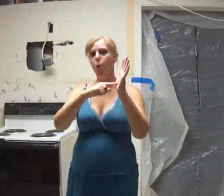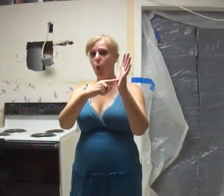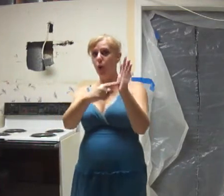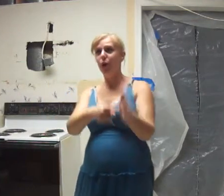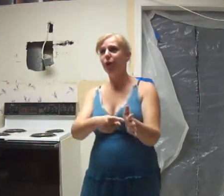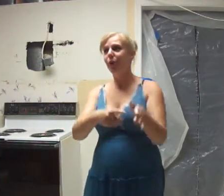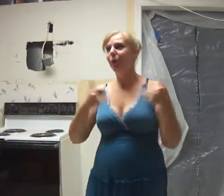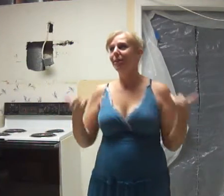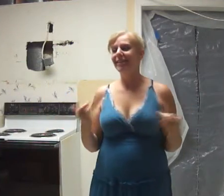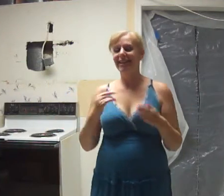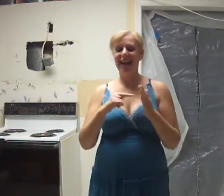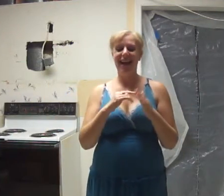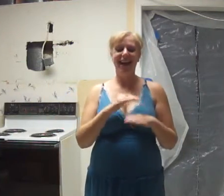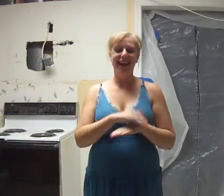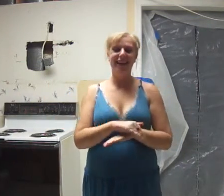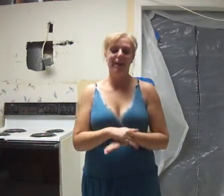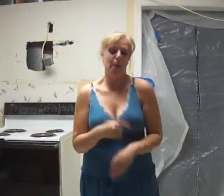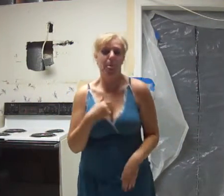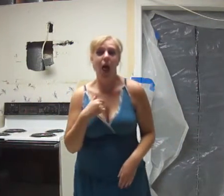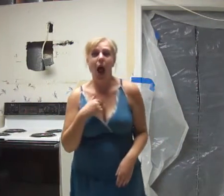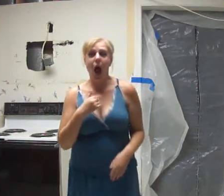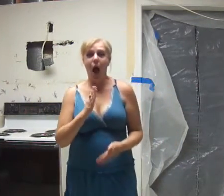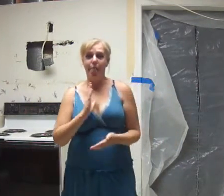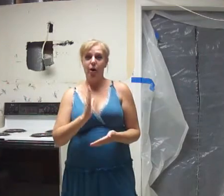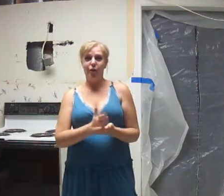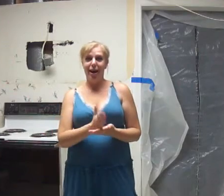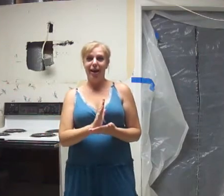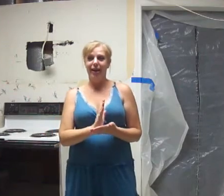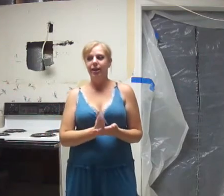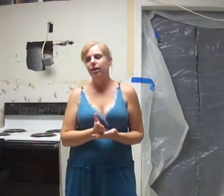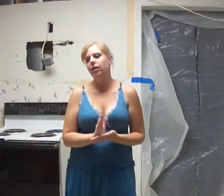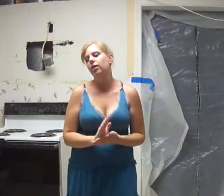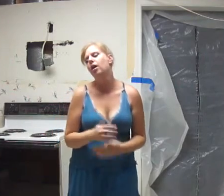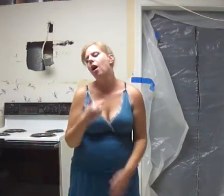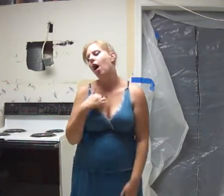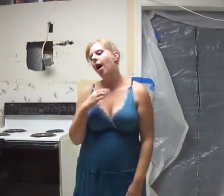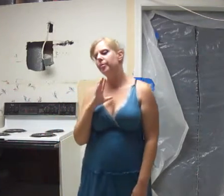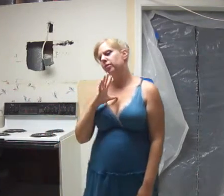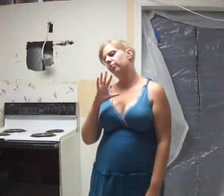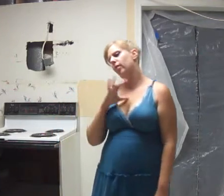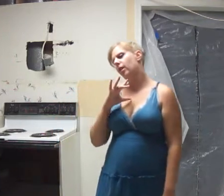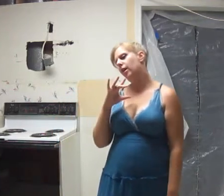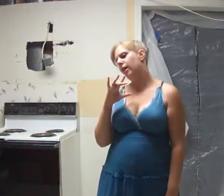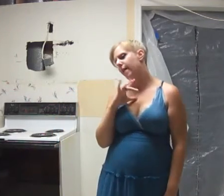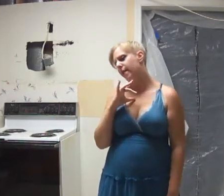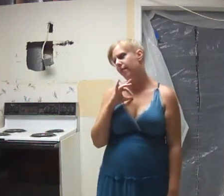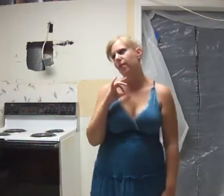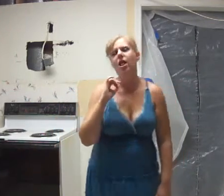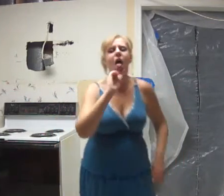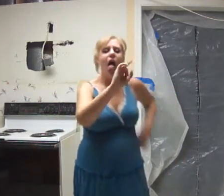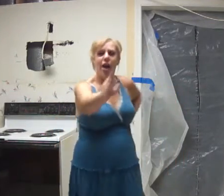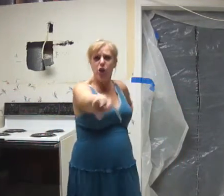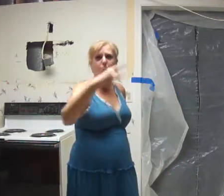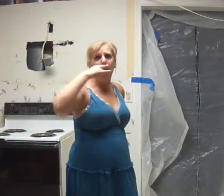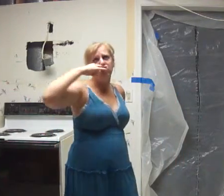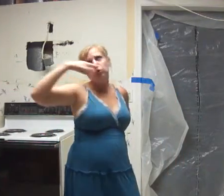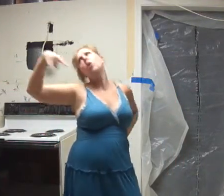you tonight. I'm alright. I'm just fine. And I'm a total